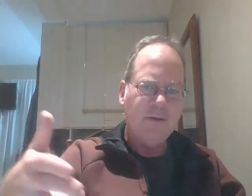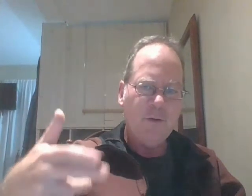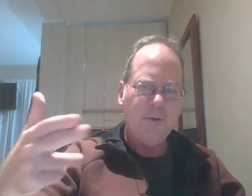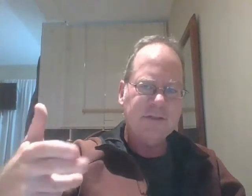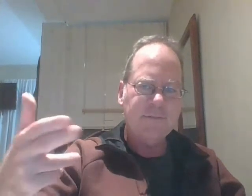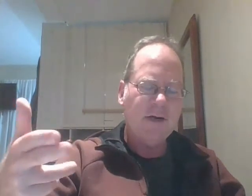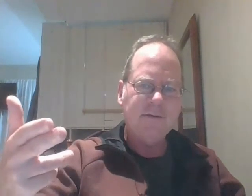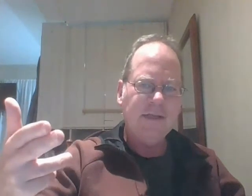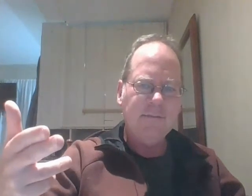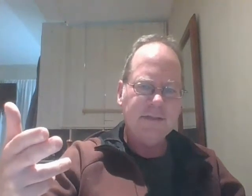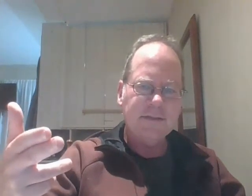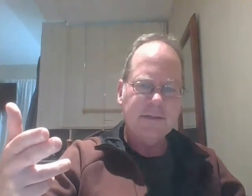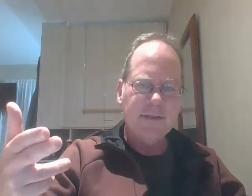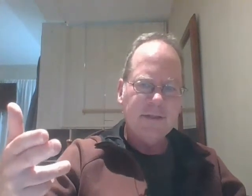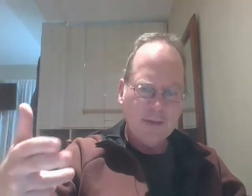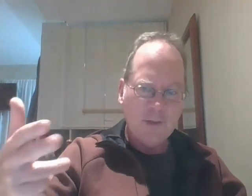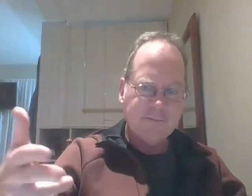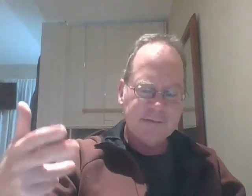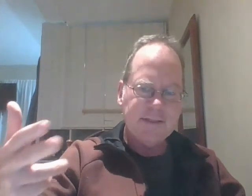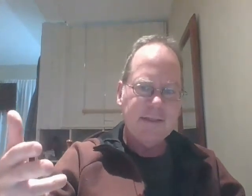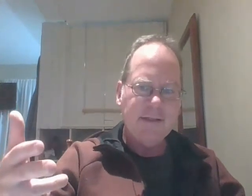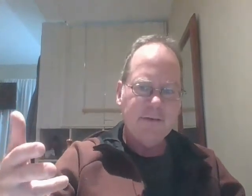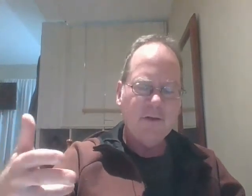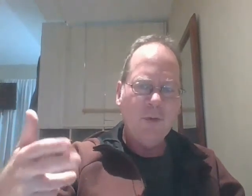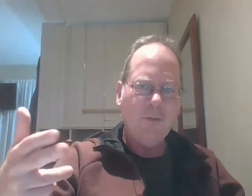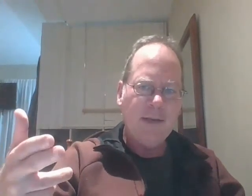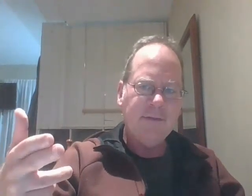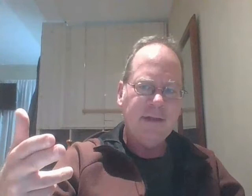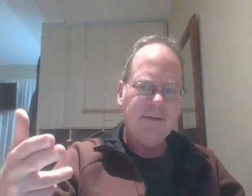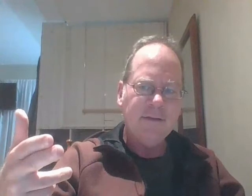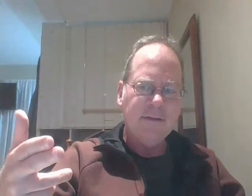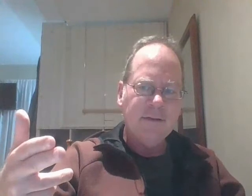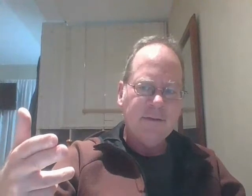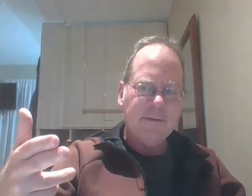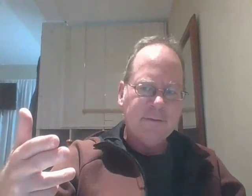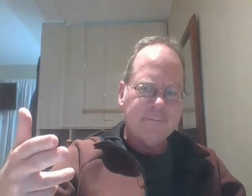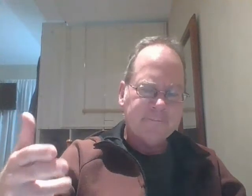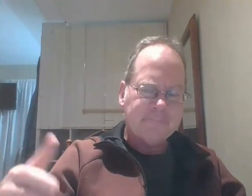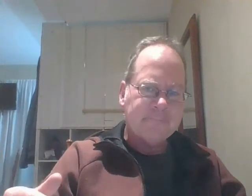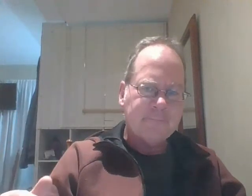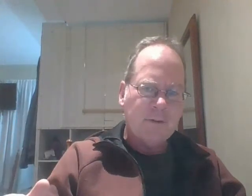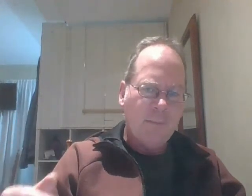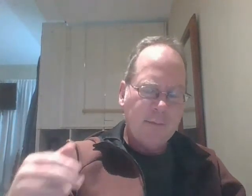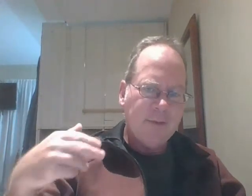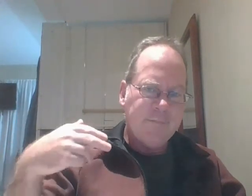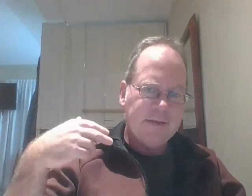the purchasing power isn't that much then we'll have to see you know what will happen then my opinion is